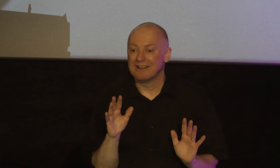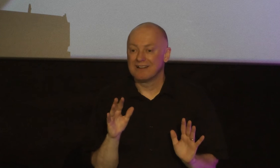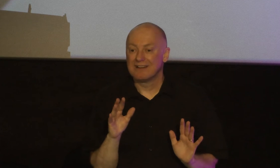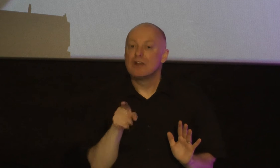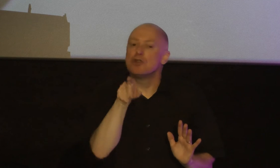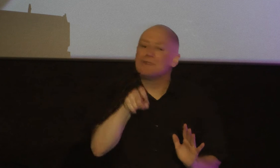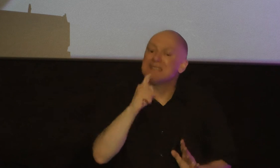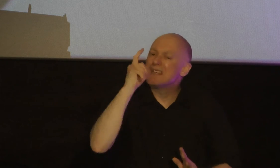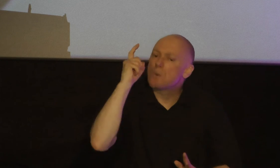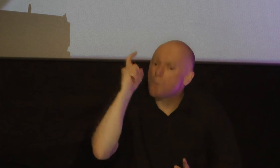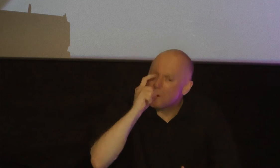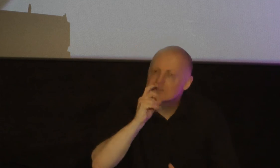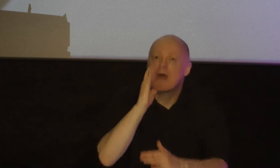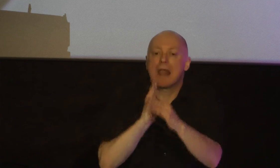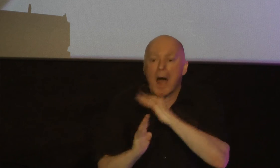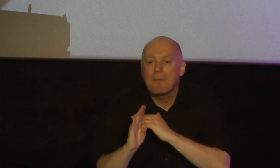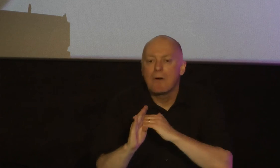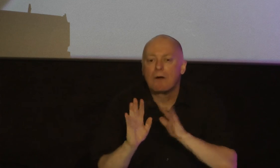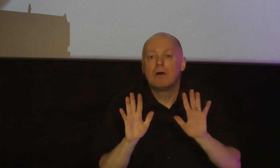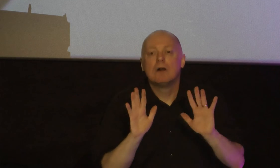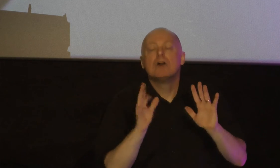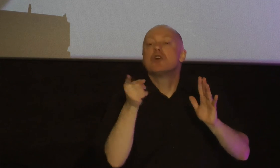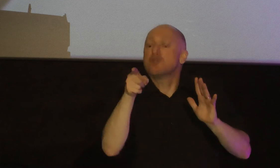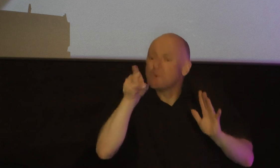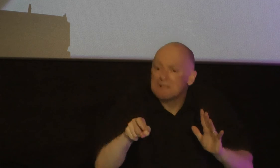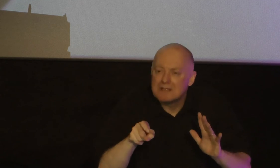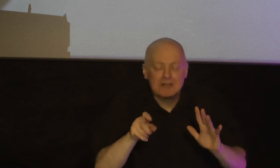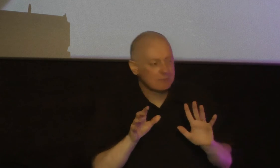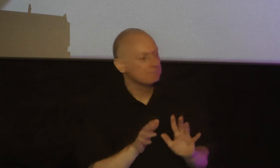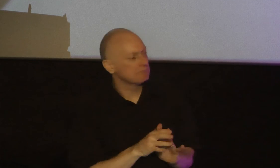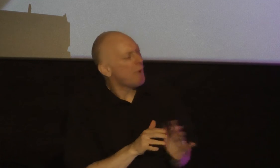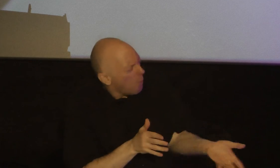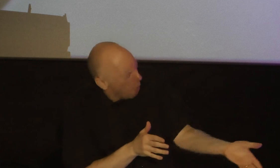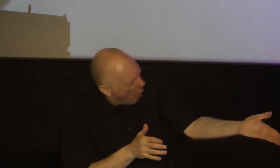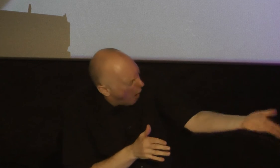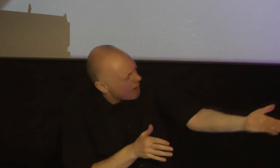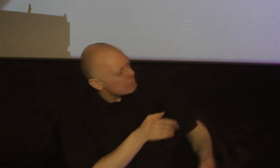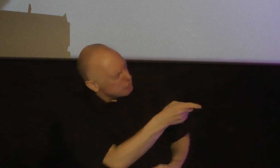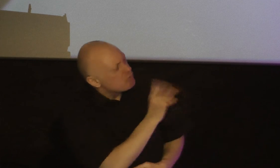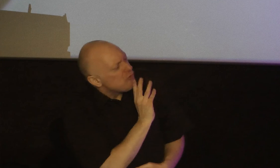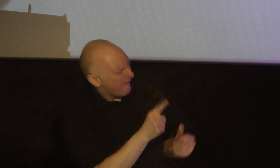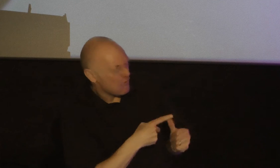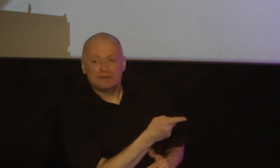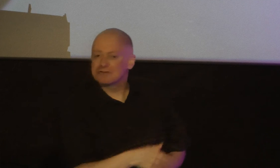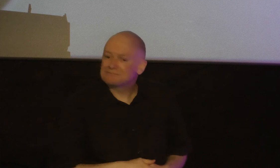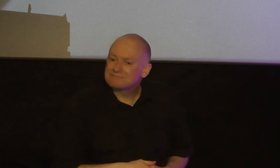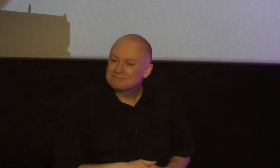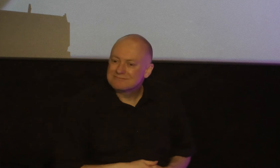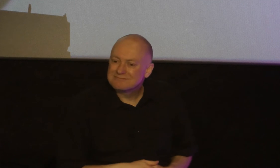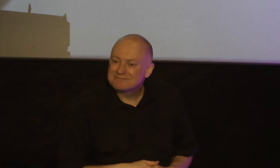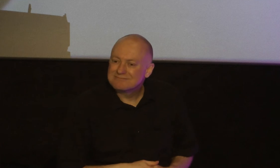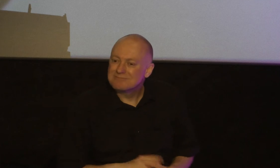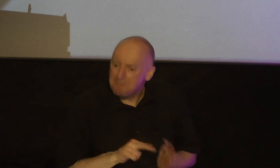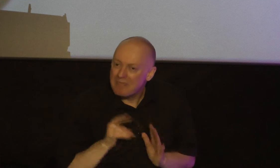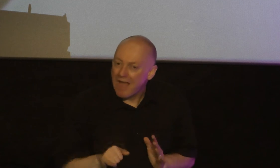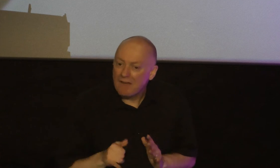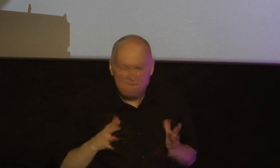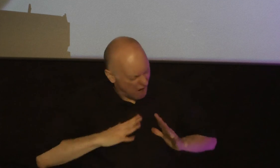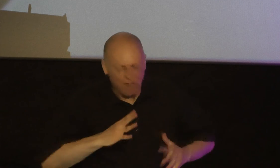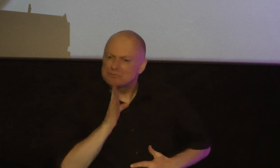wisdom and humility through listen a disposition to yield and prefer others by being quick to listen and slow to speak it's